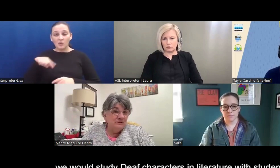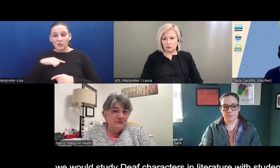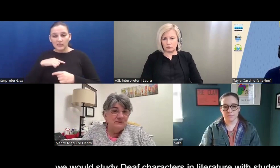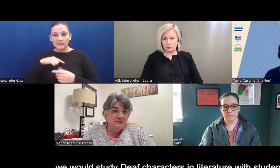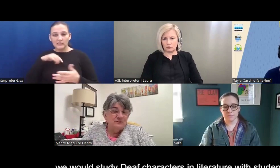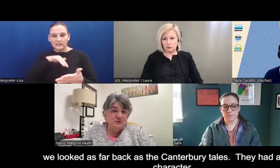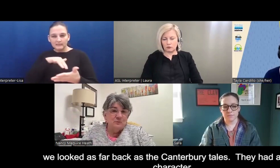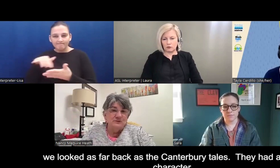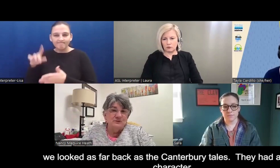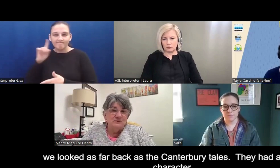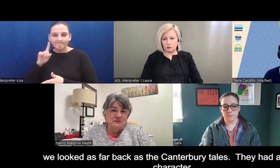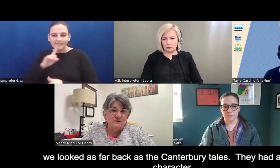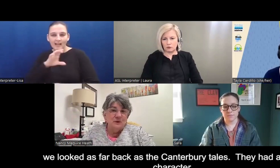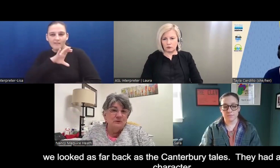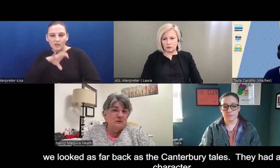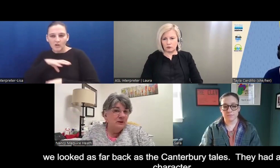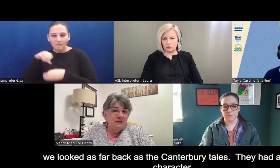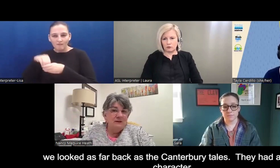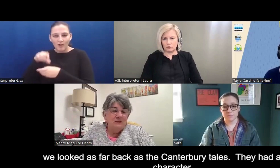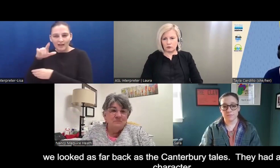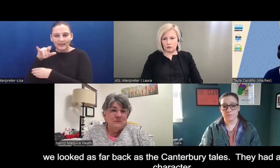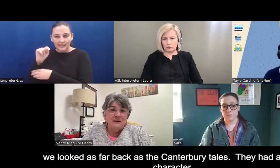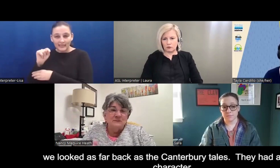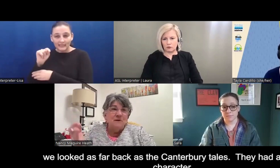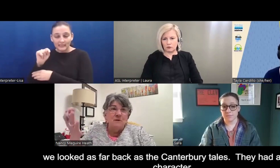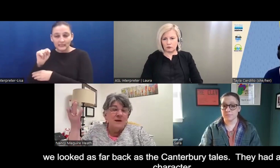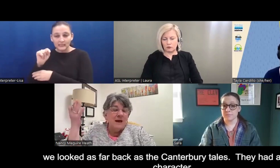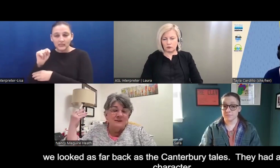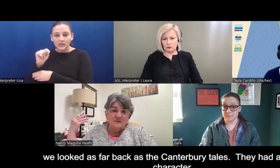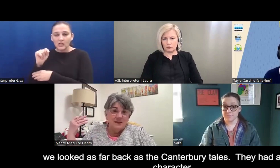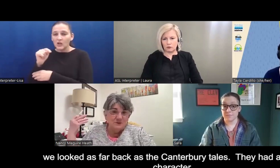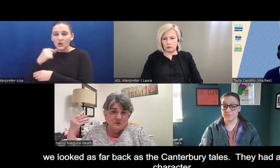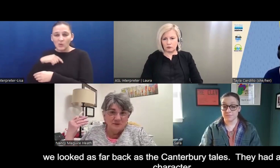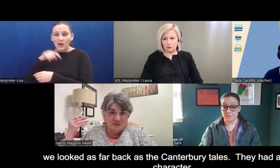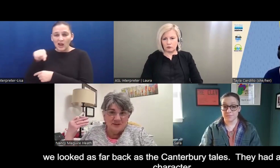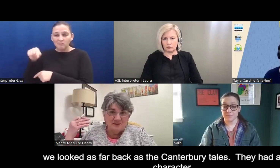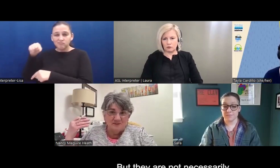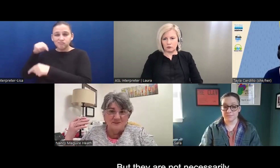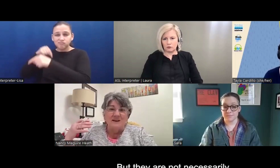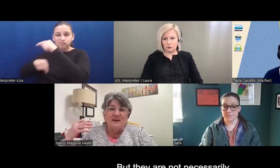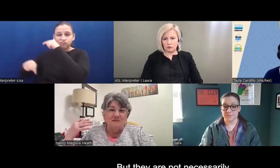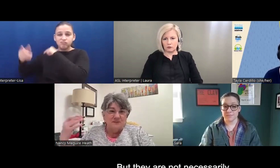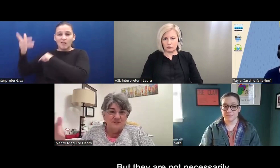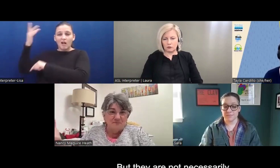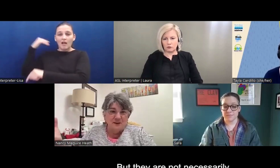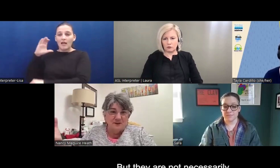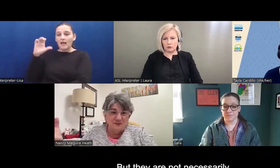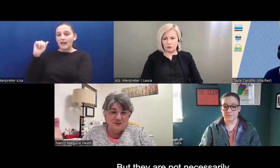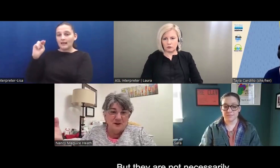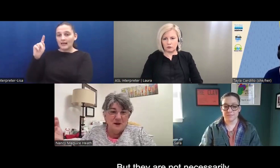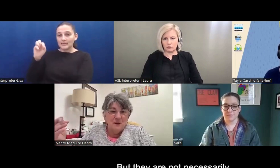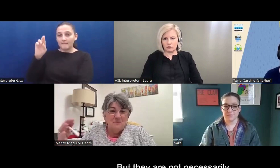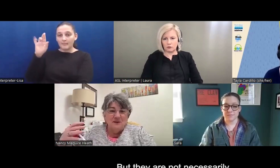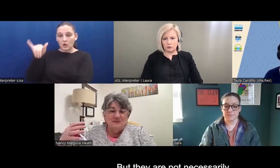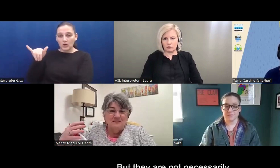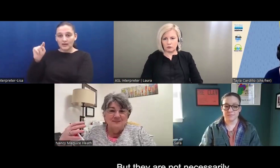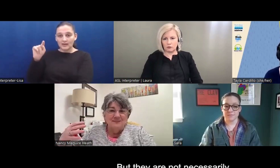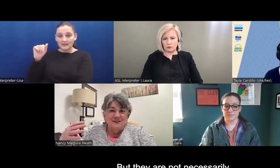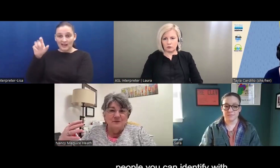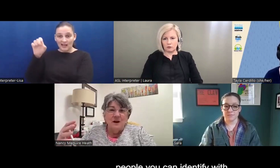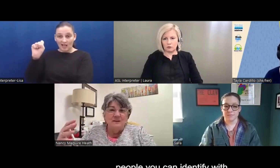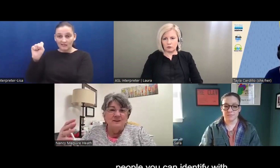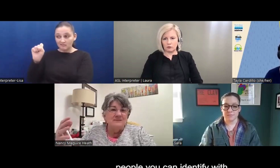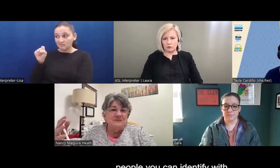characters in literature with students, we were looking as far back as the Canterbury Tales. They have the deaf character, but